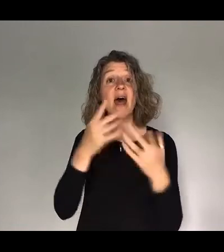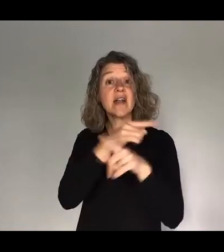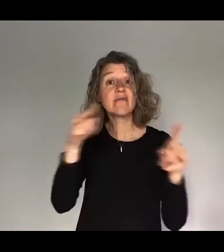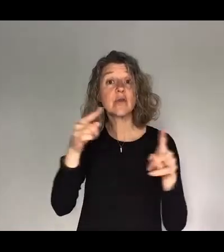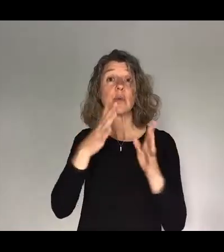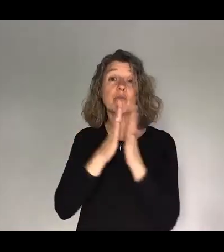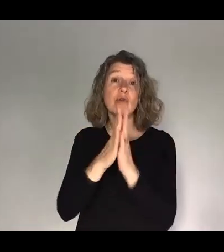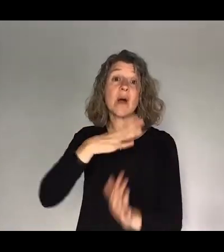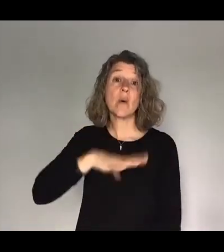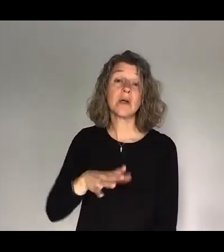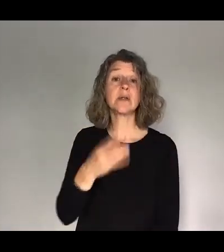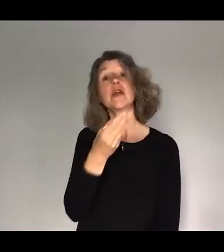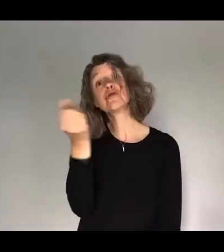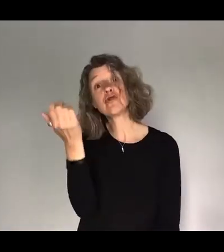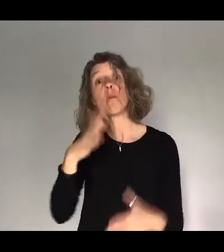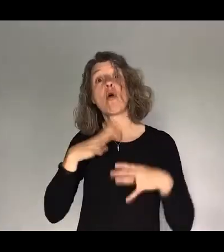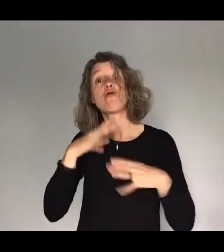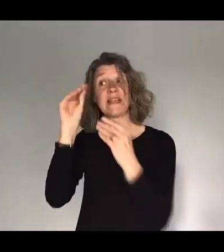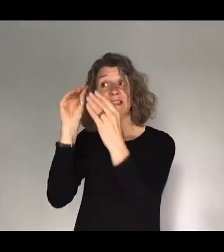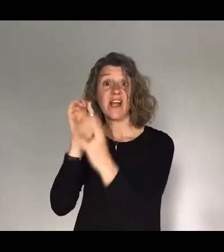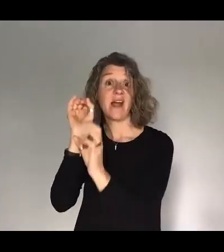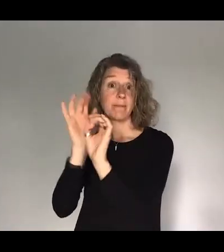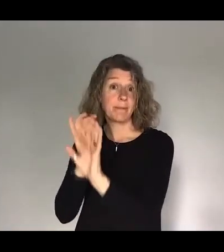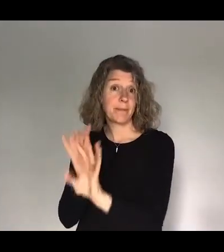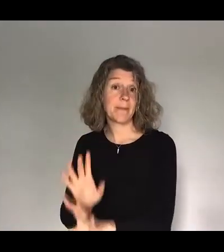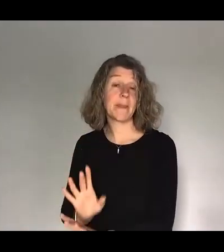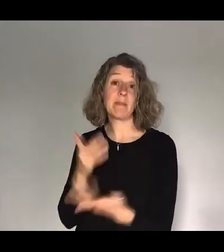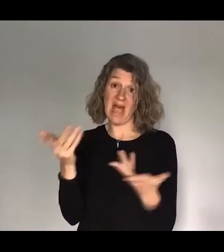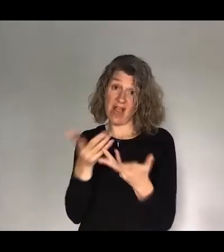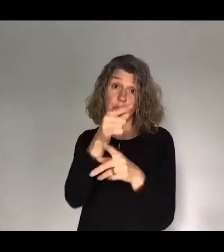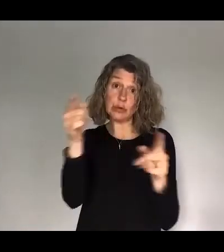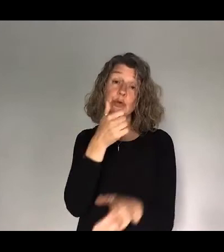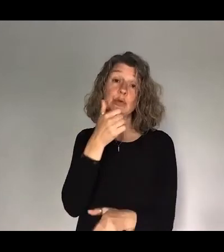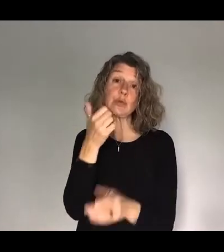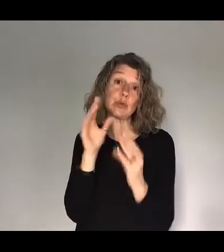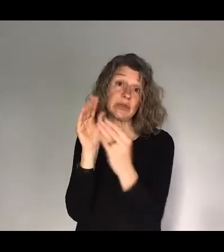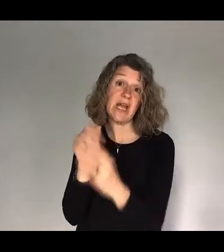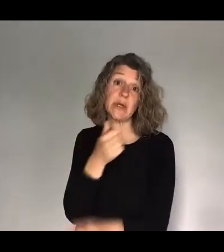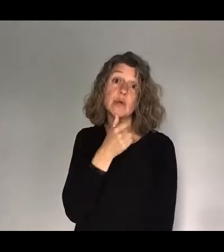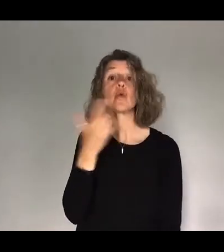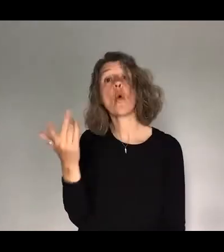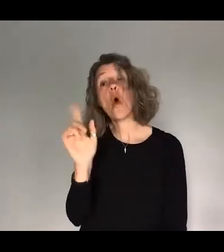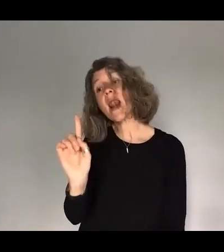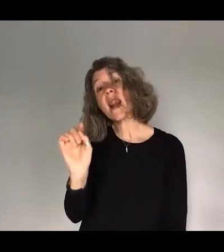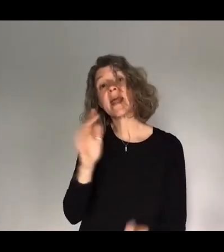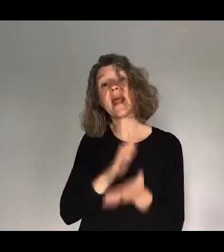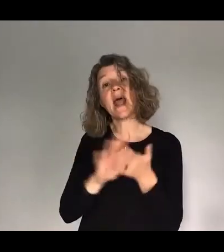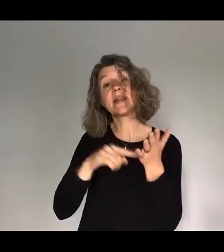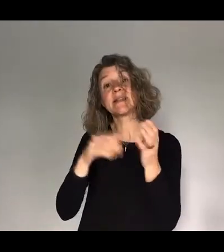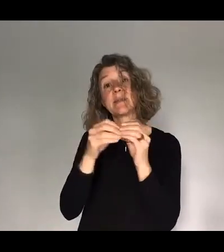a request for from you pray with you right we